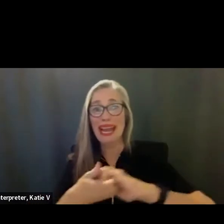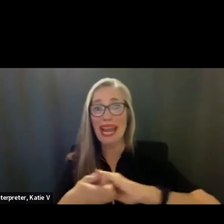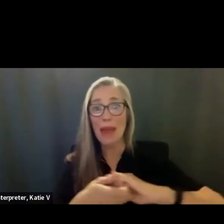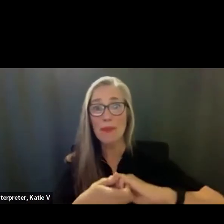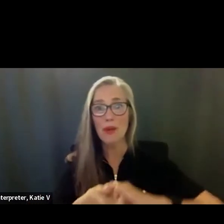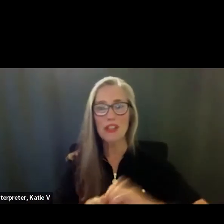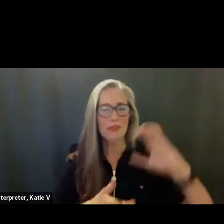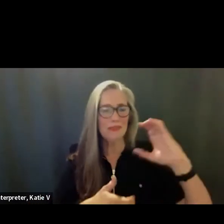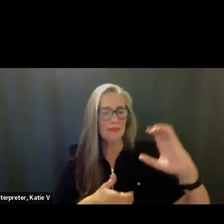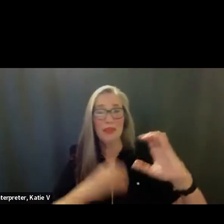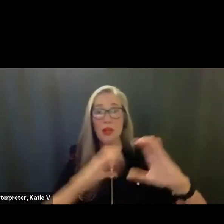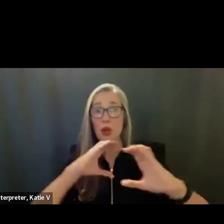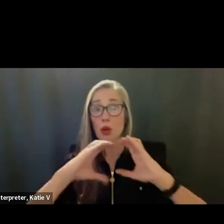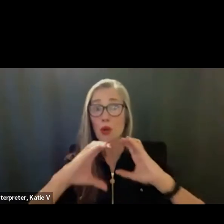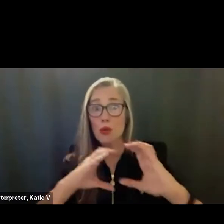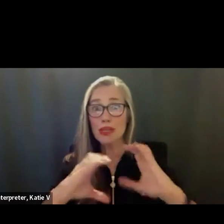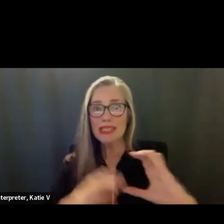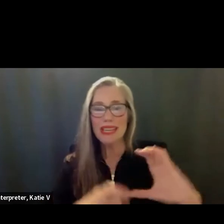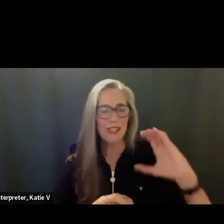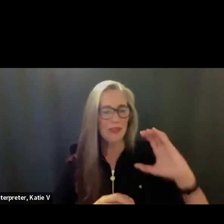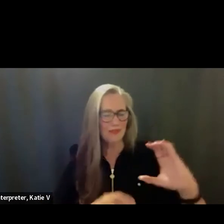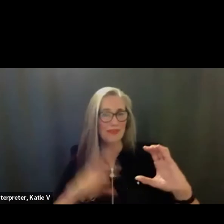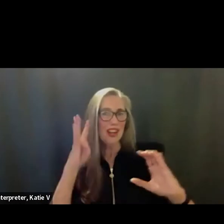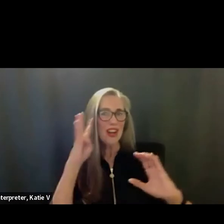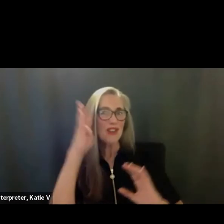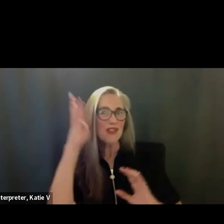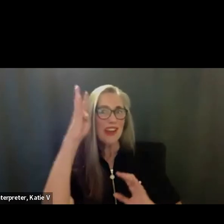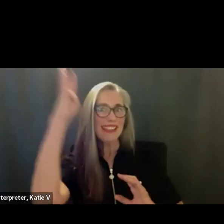and creativity. Next slide.